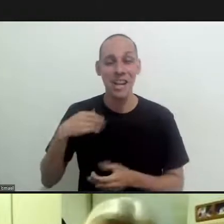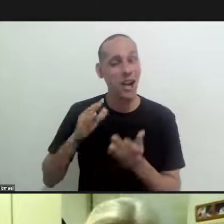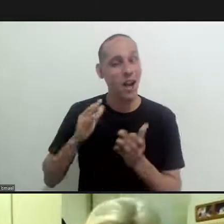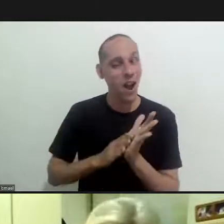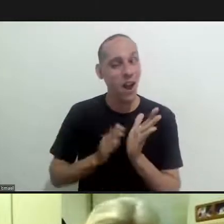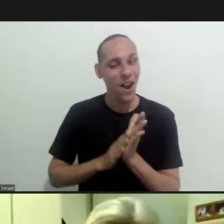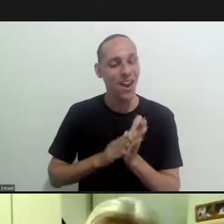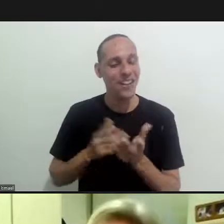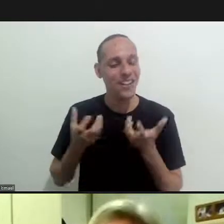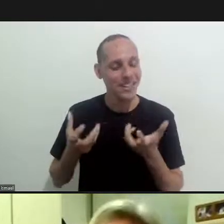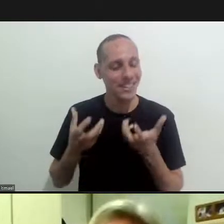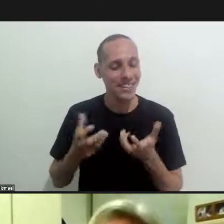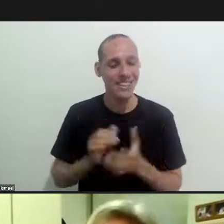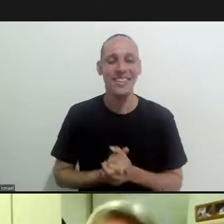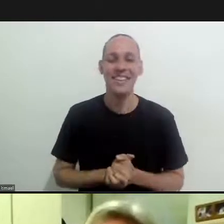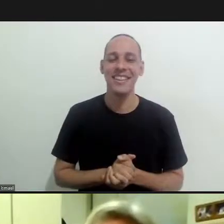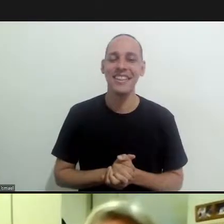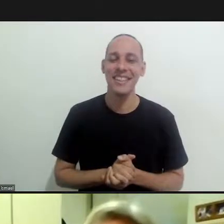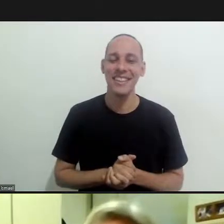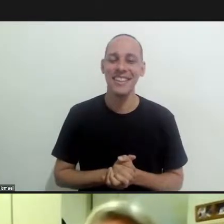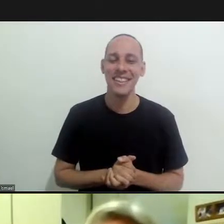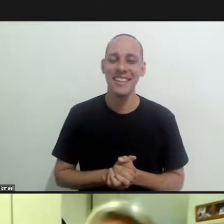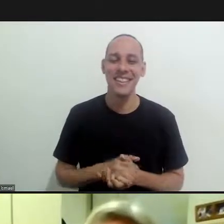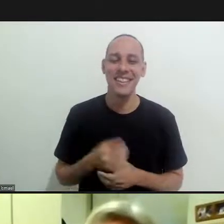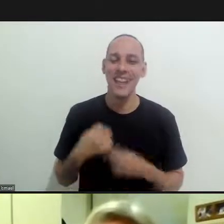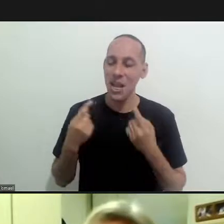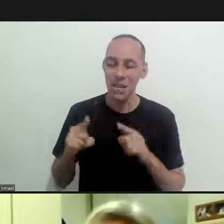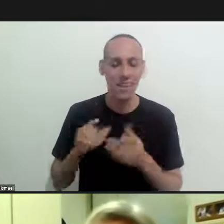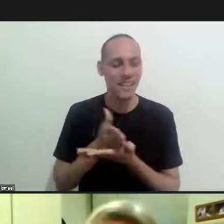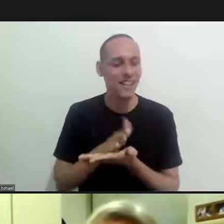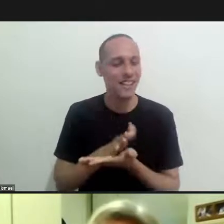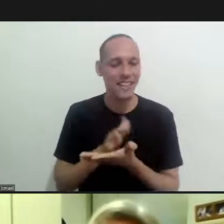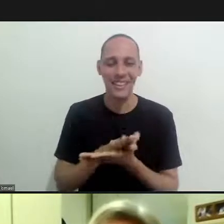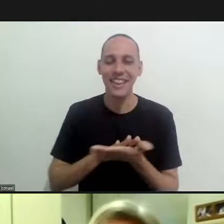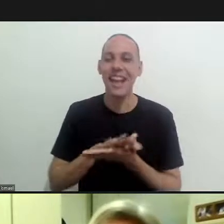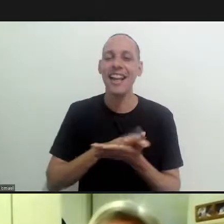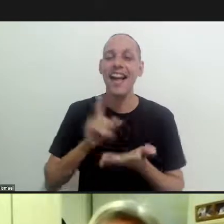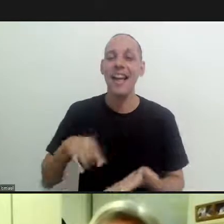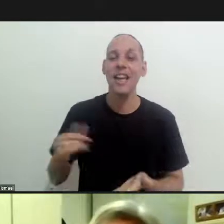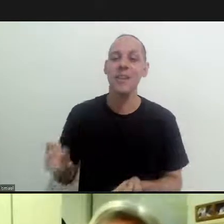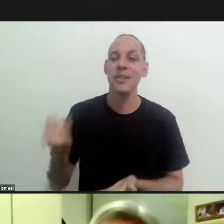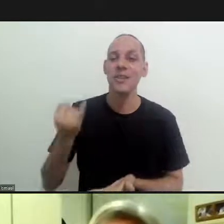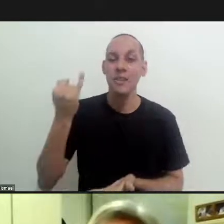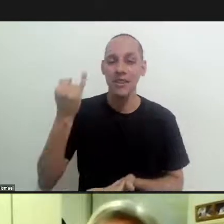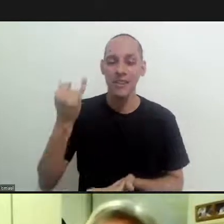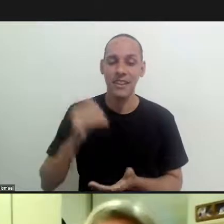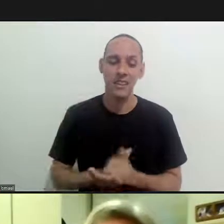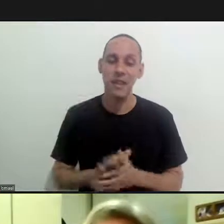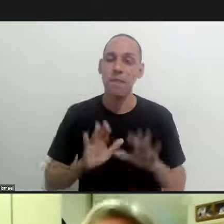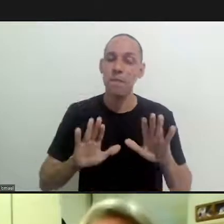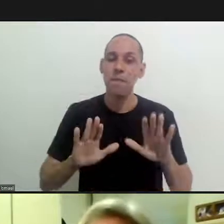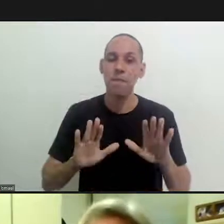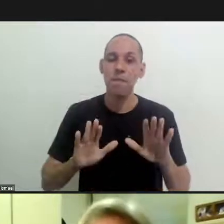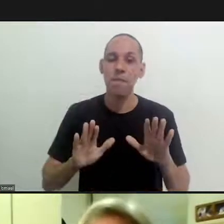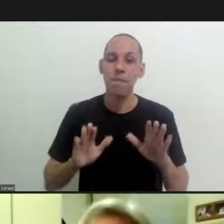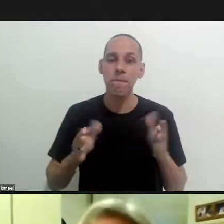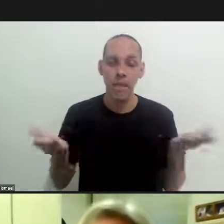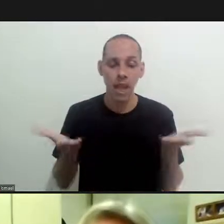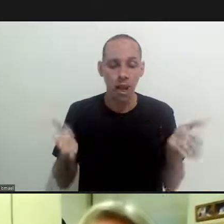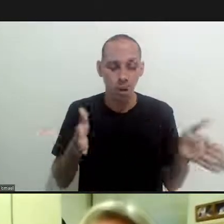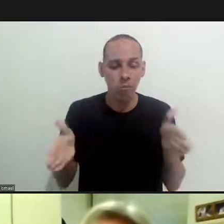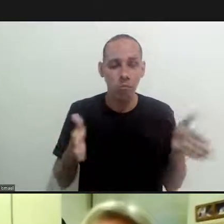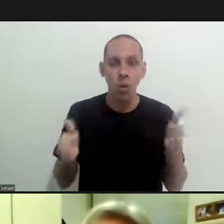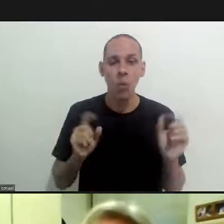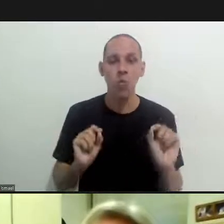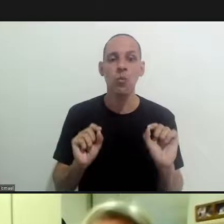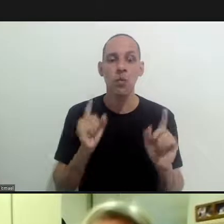and as you mentioned it is something which is very important and above